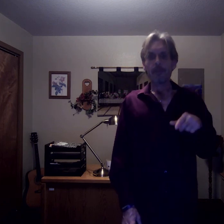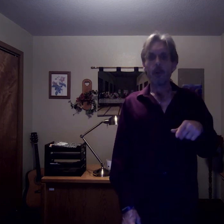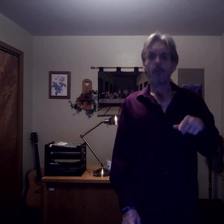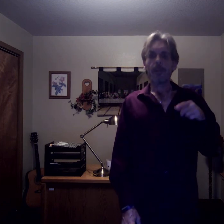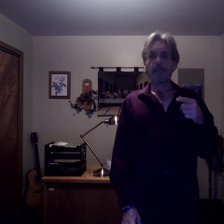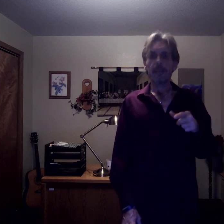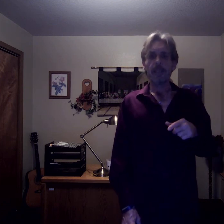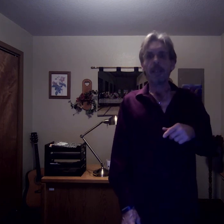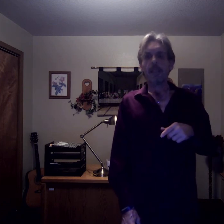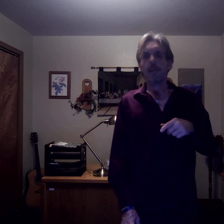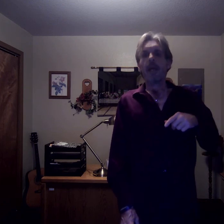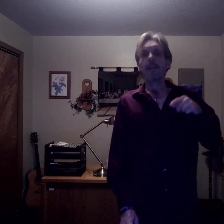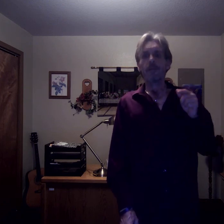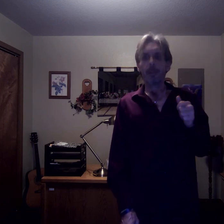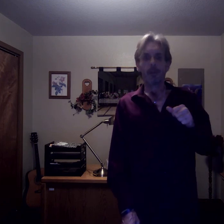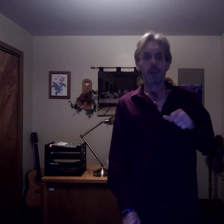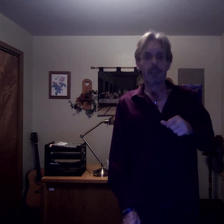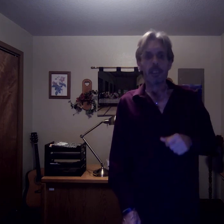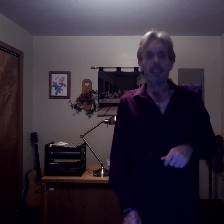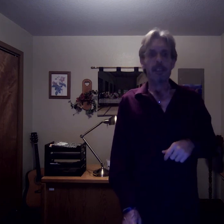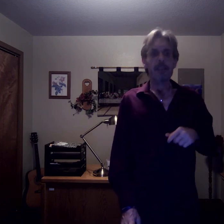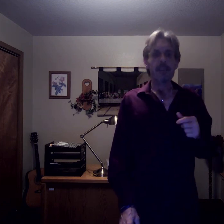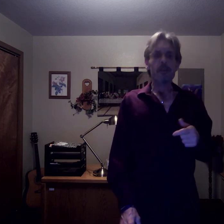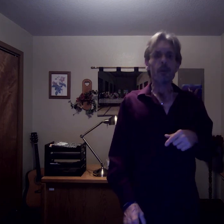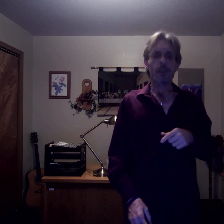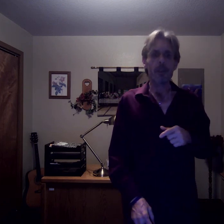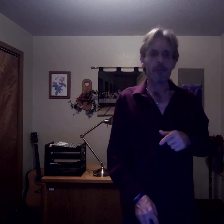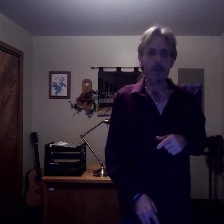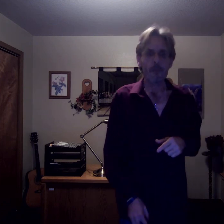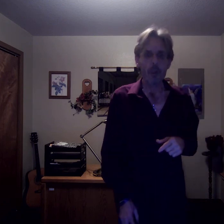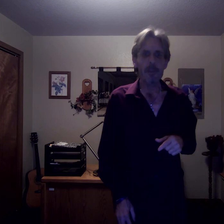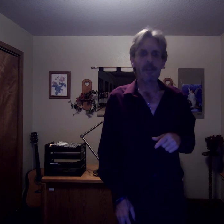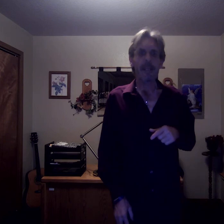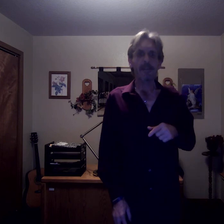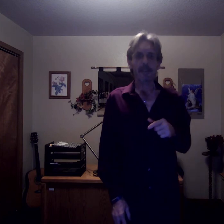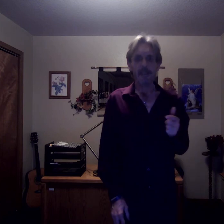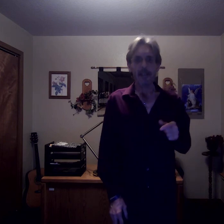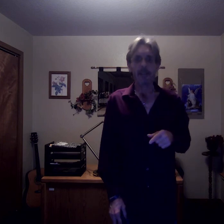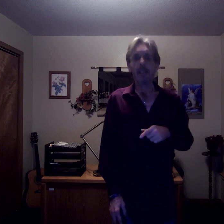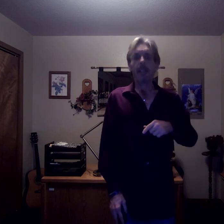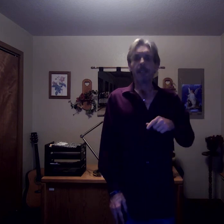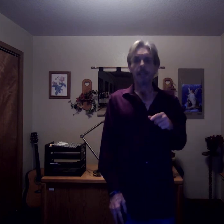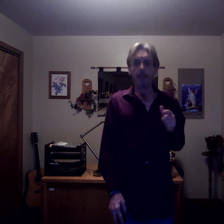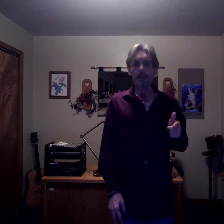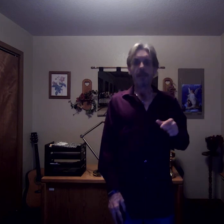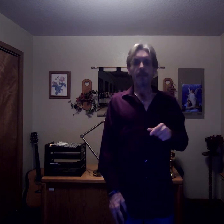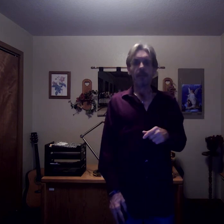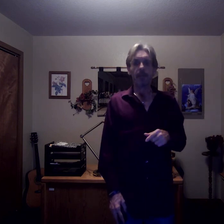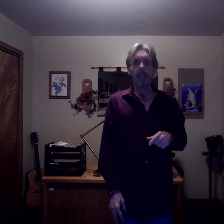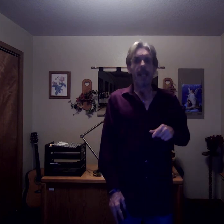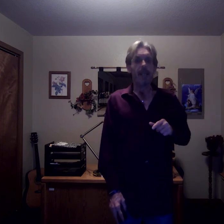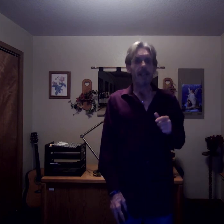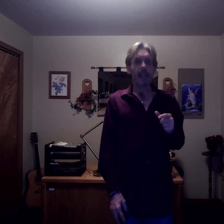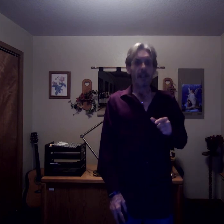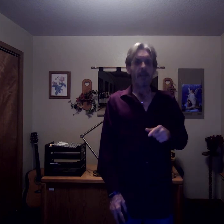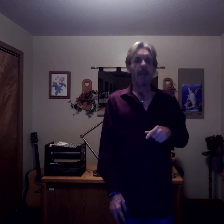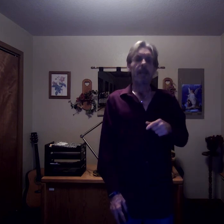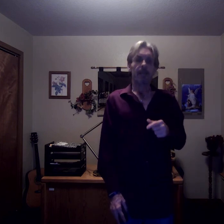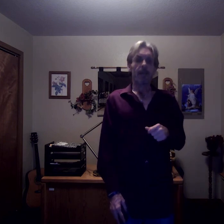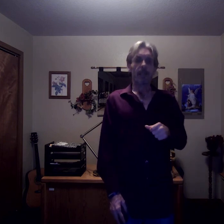both mentally and spiritually. It leads to increased performance and success in the business field and in the area of academics.